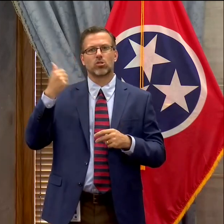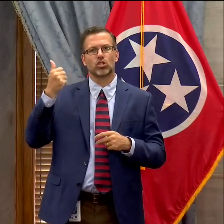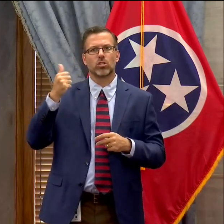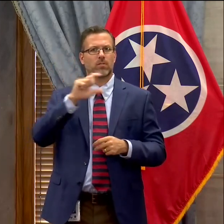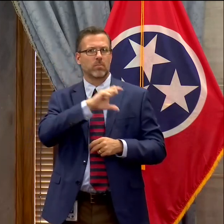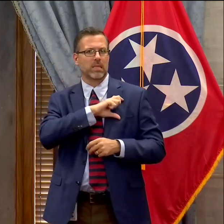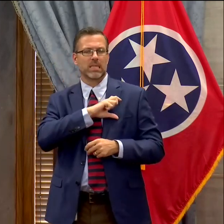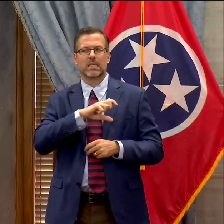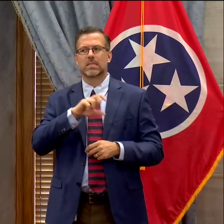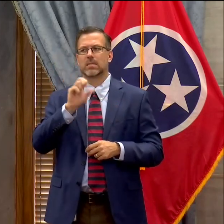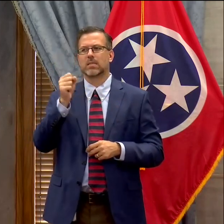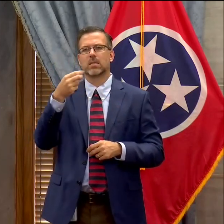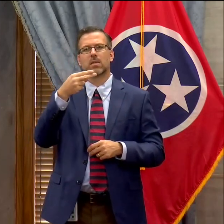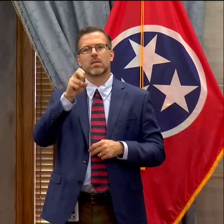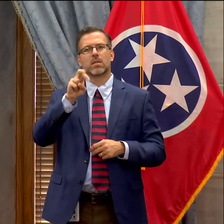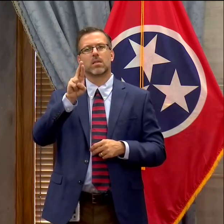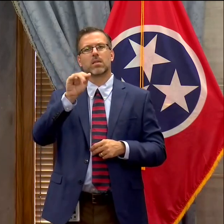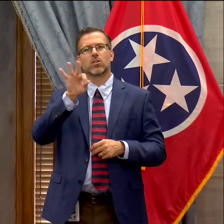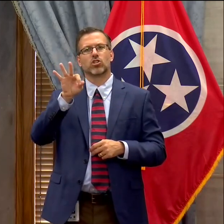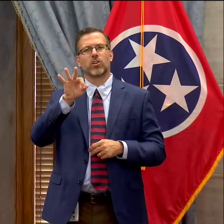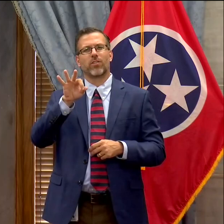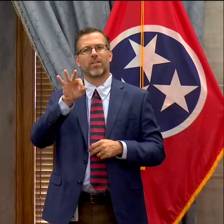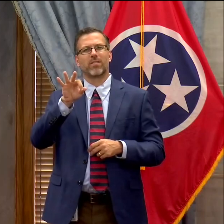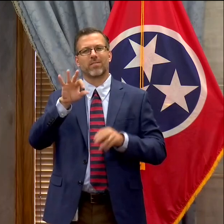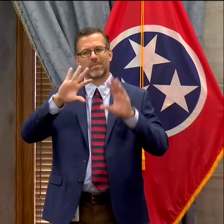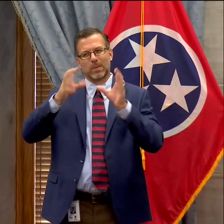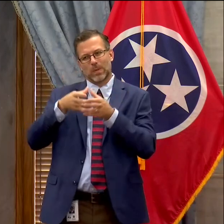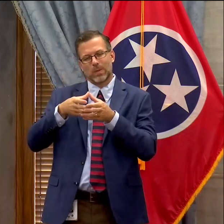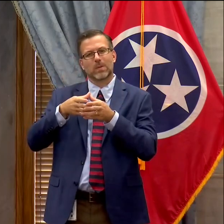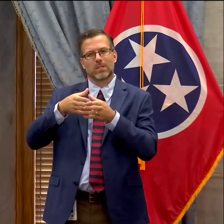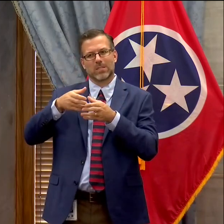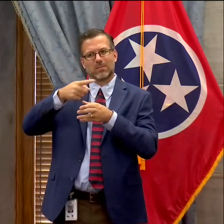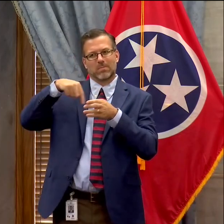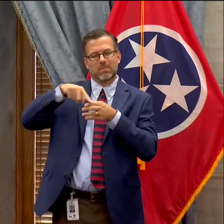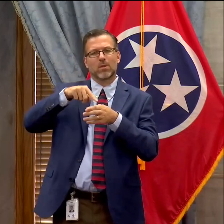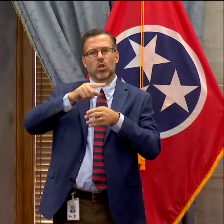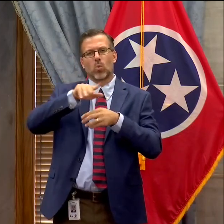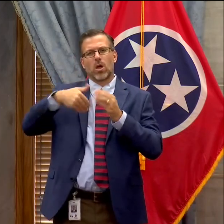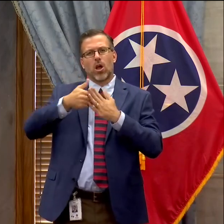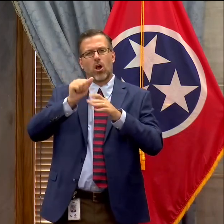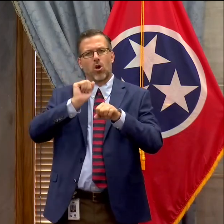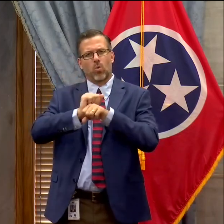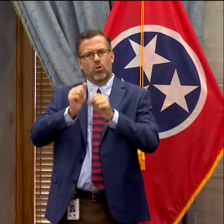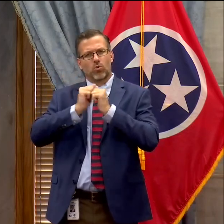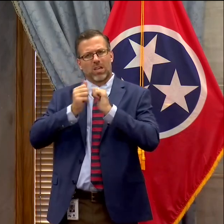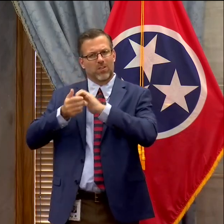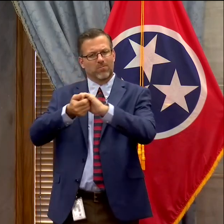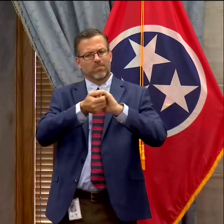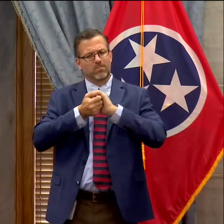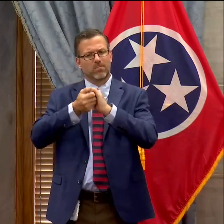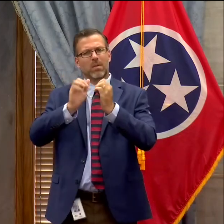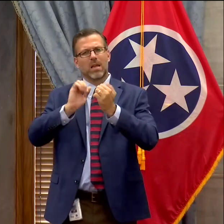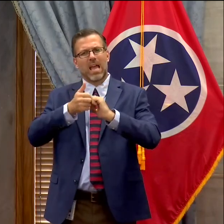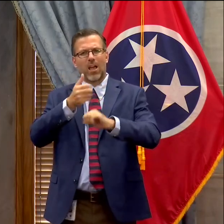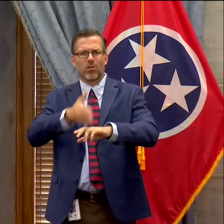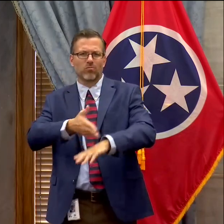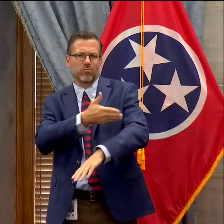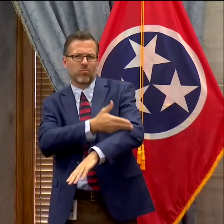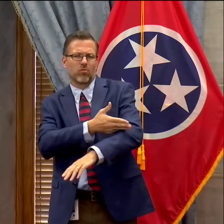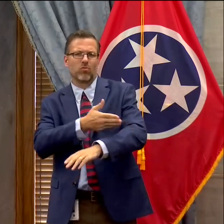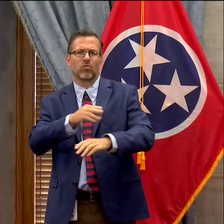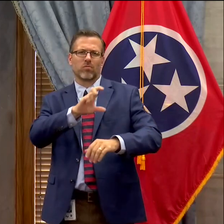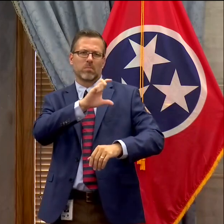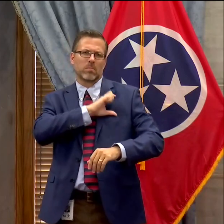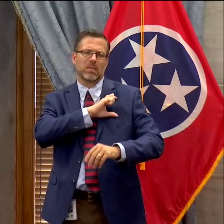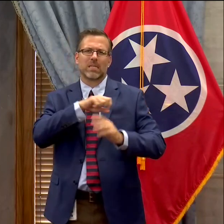sheriff's organizations to talk about how it is that we can strengthen our law enforcement policies, how it is that we